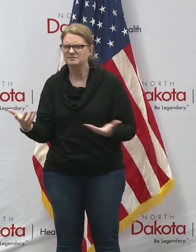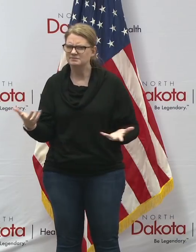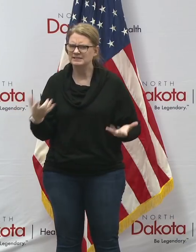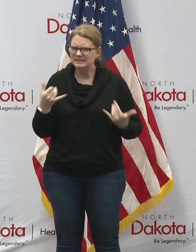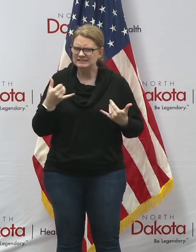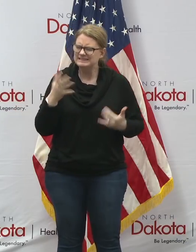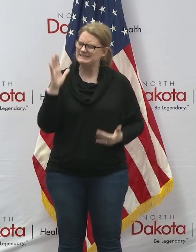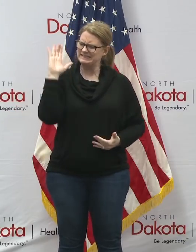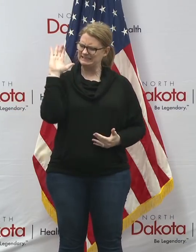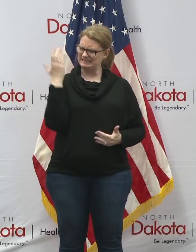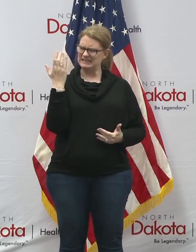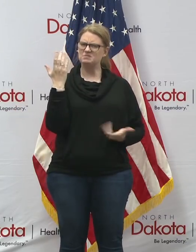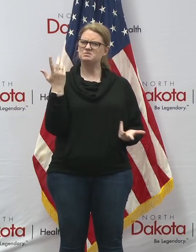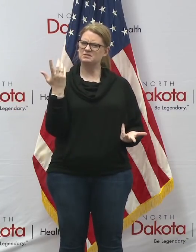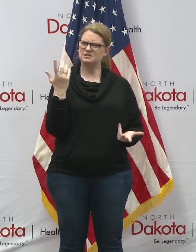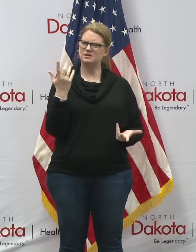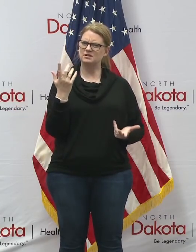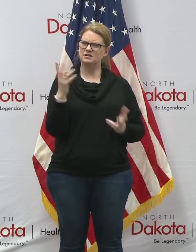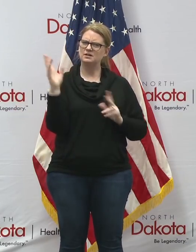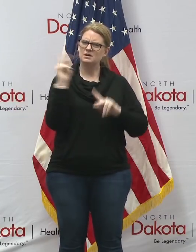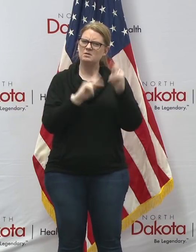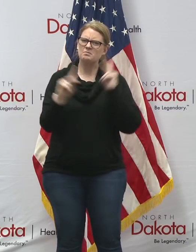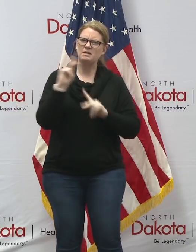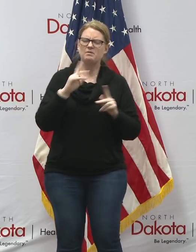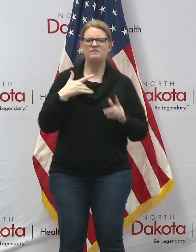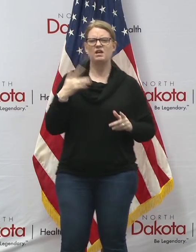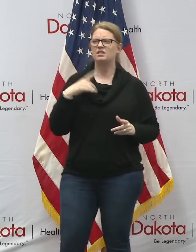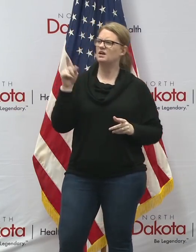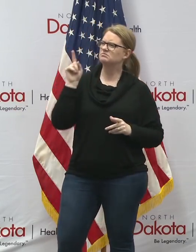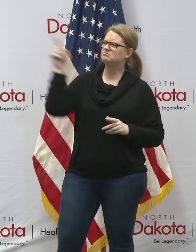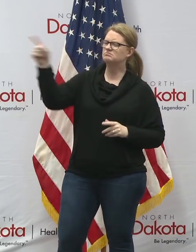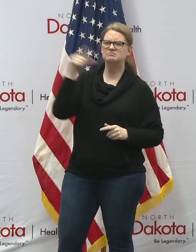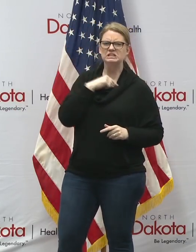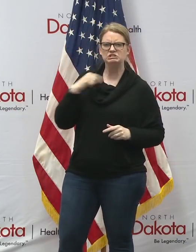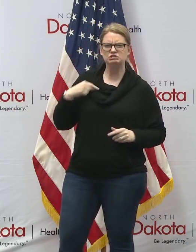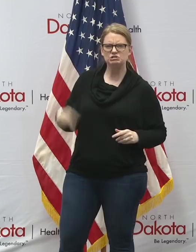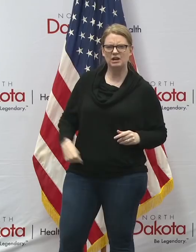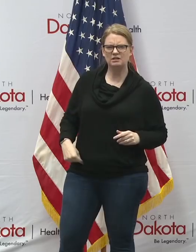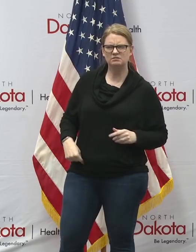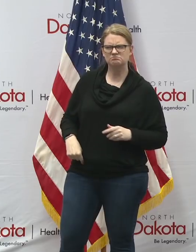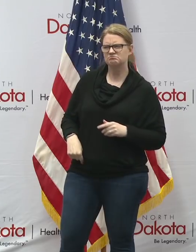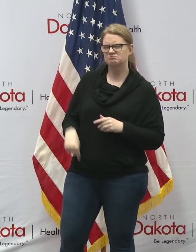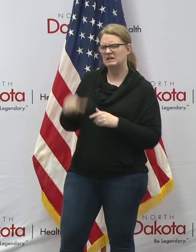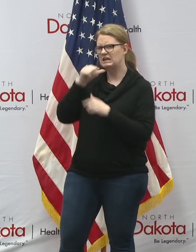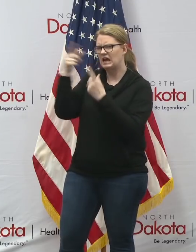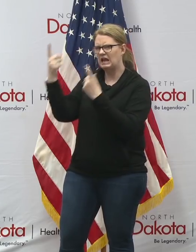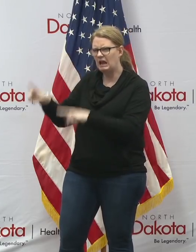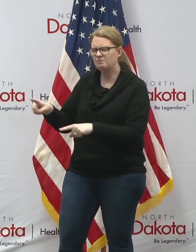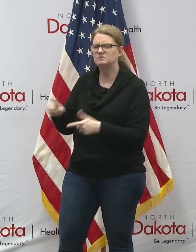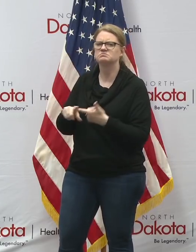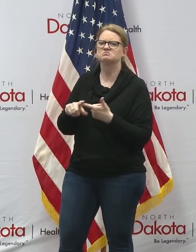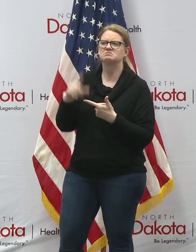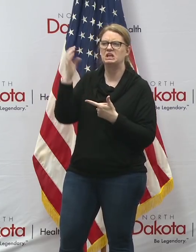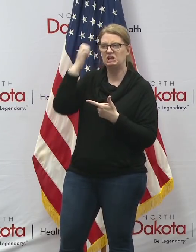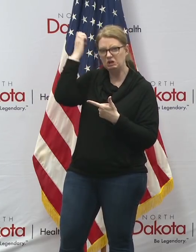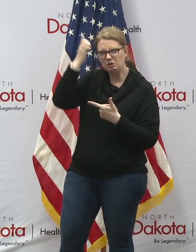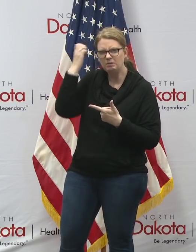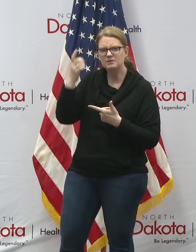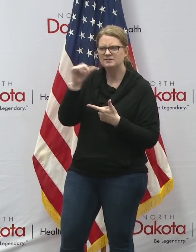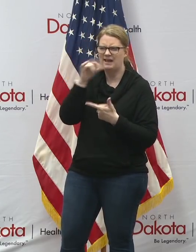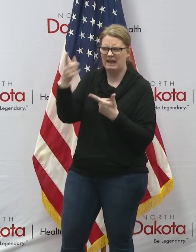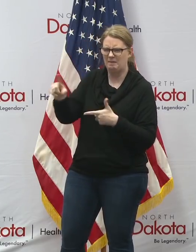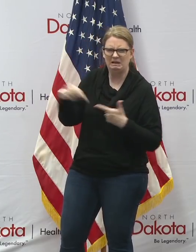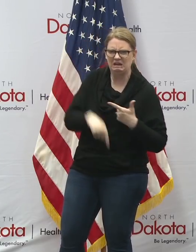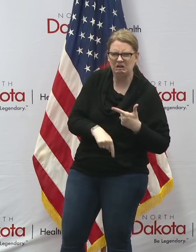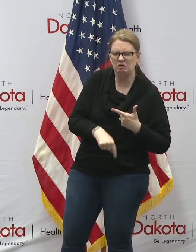that feel like when it was in China that was so far away would never happen here when it was in Europe would never happen here and now there are still some